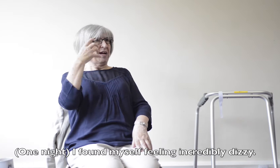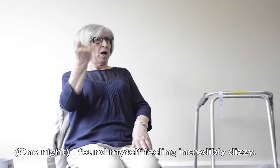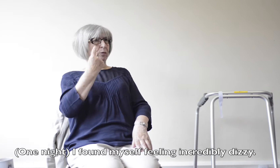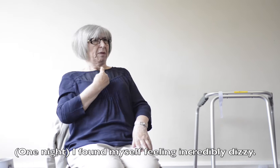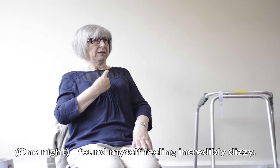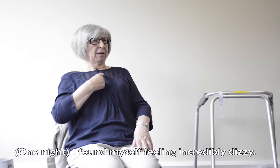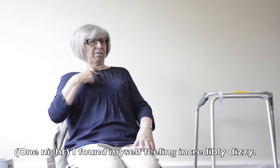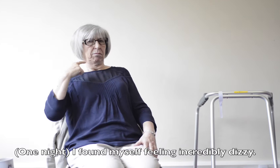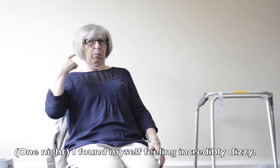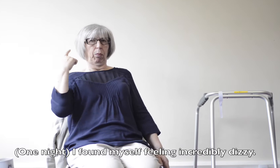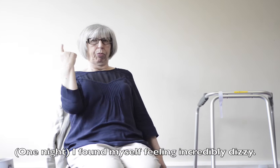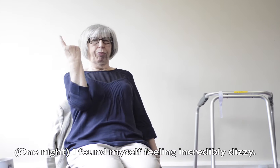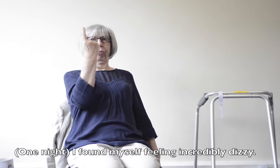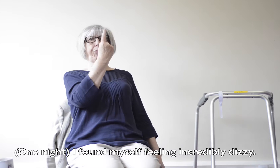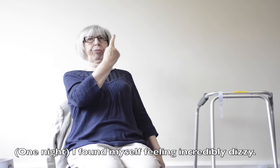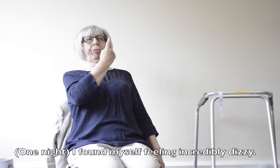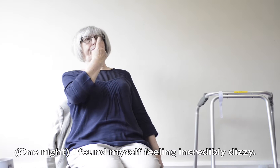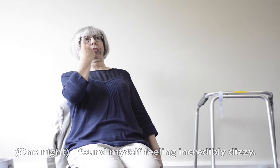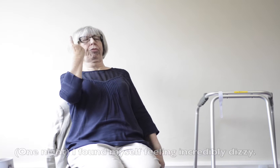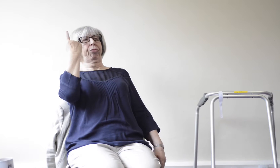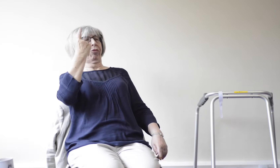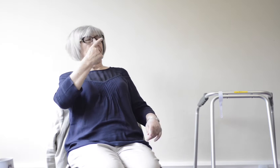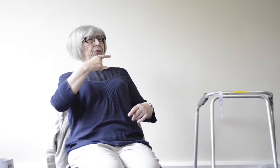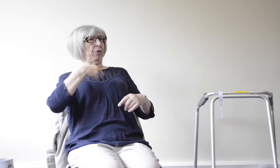I found myself feeling incredibly dizzy.